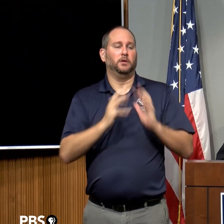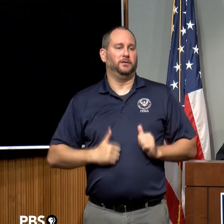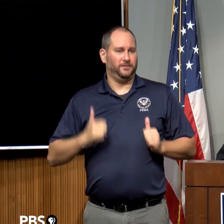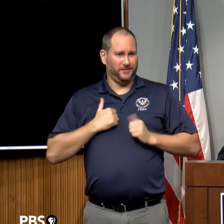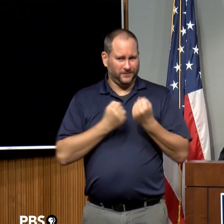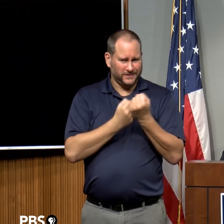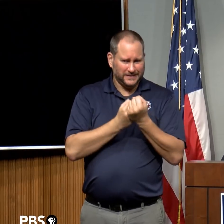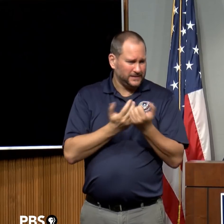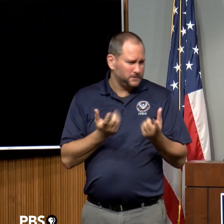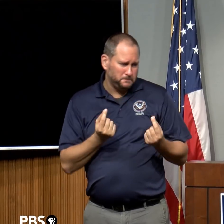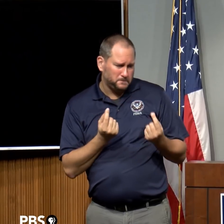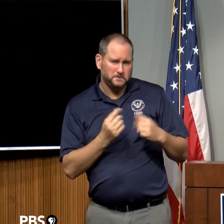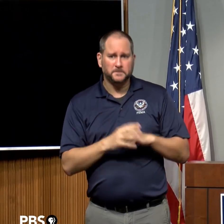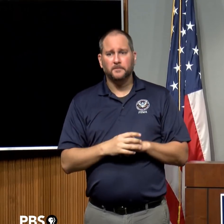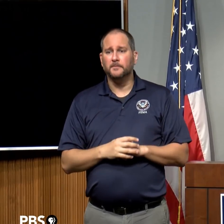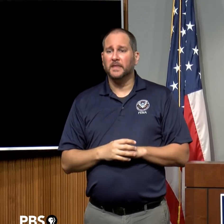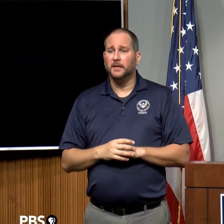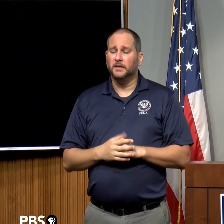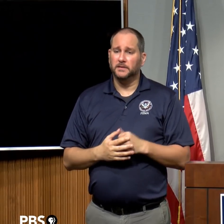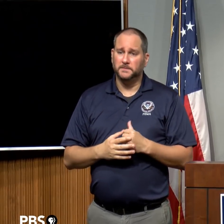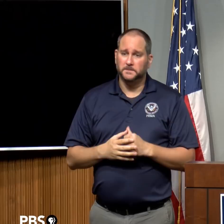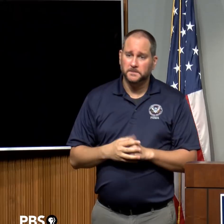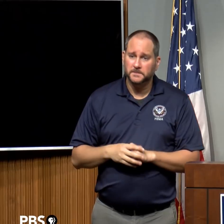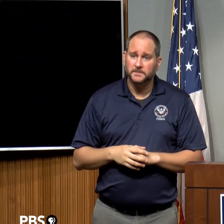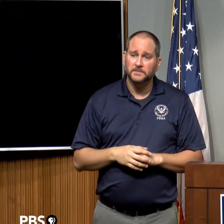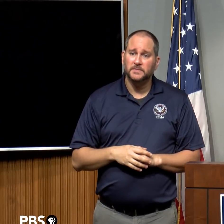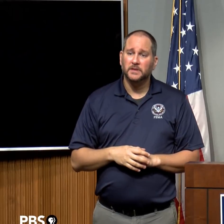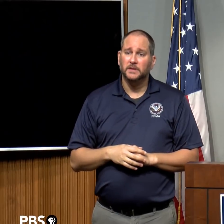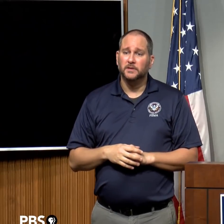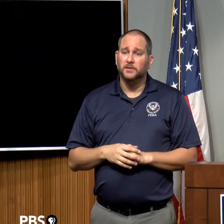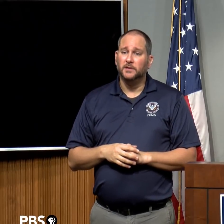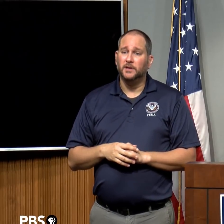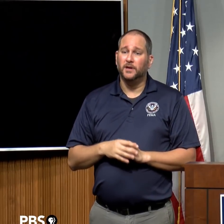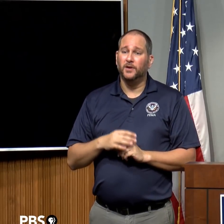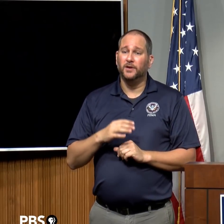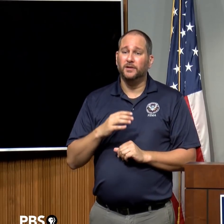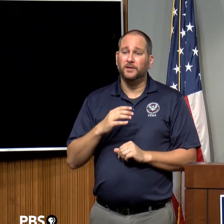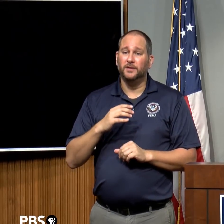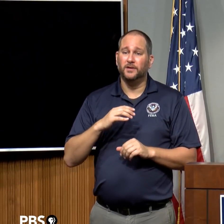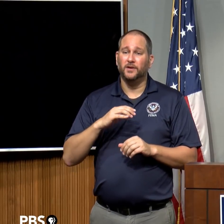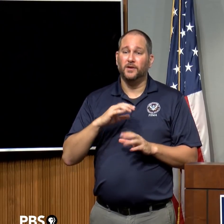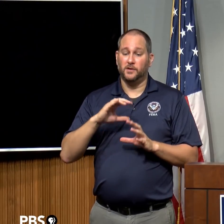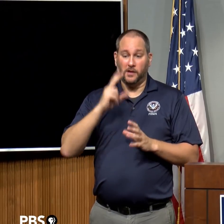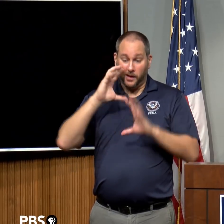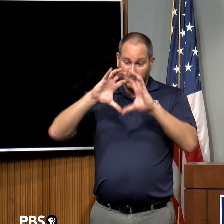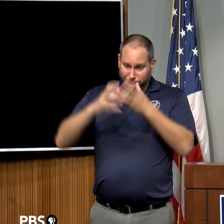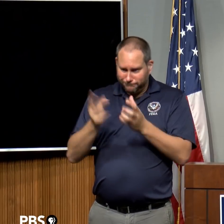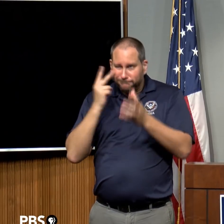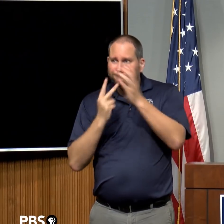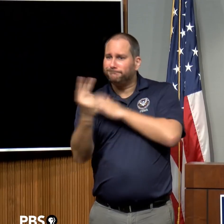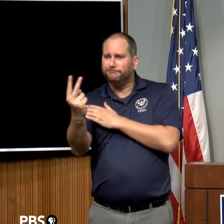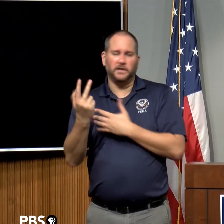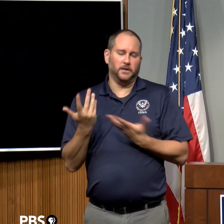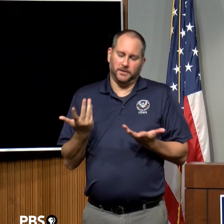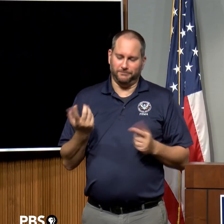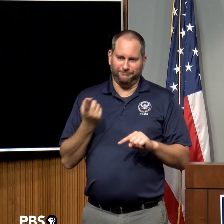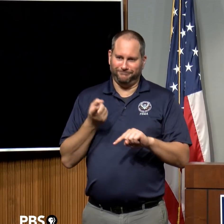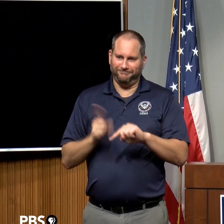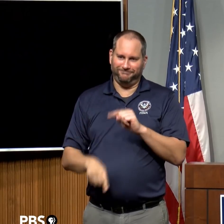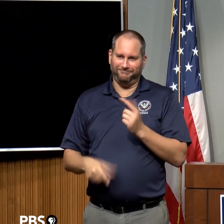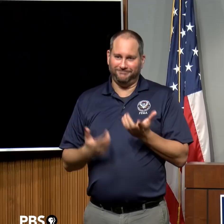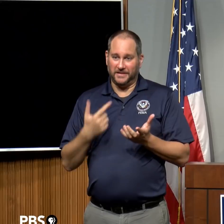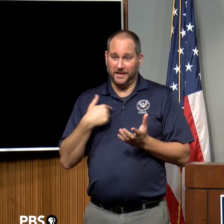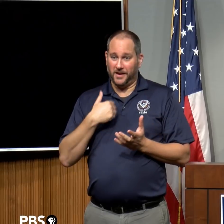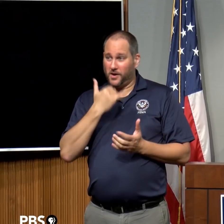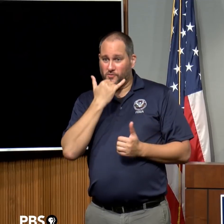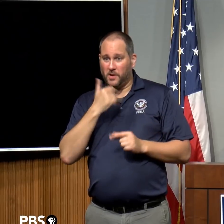you know, again, looking at a crystal ball that may not, hopefully we're wrong, but with this storm, what I would say